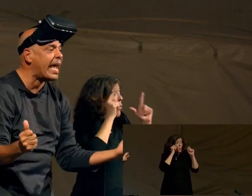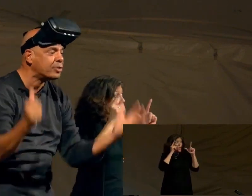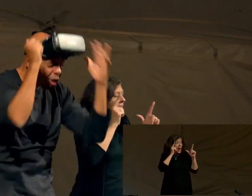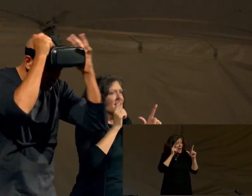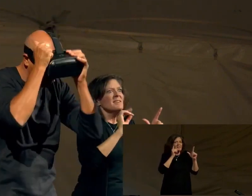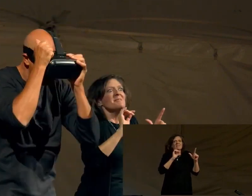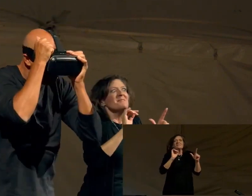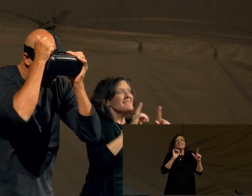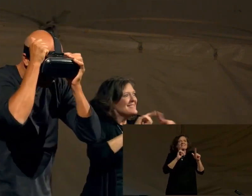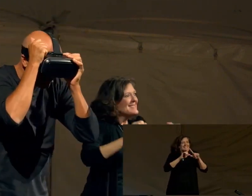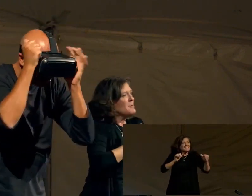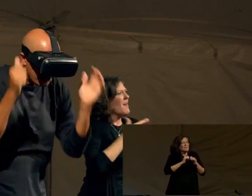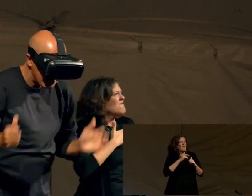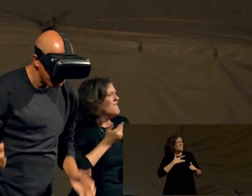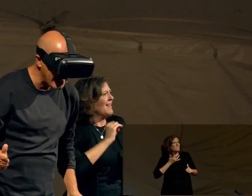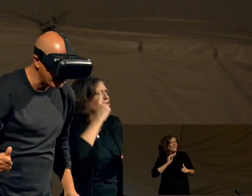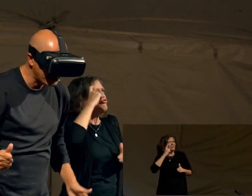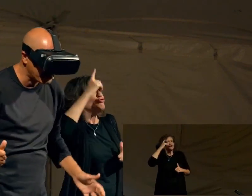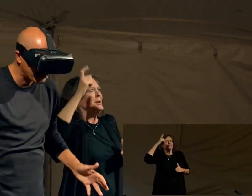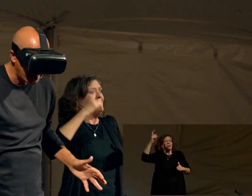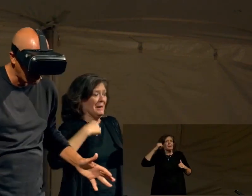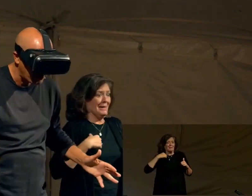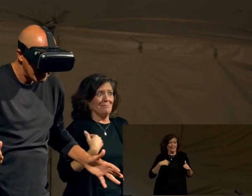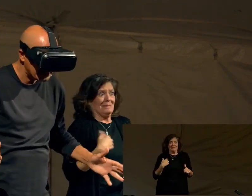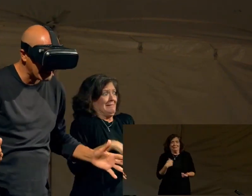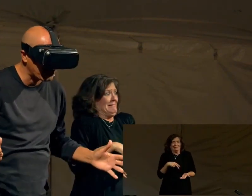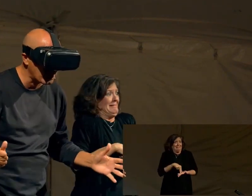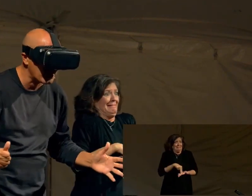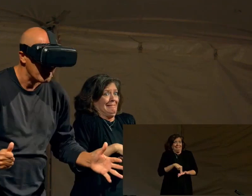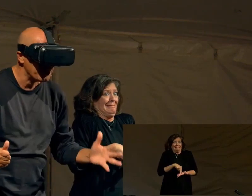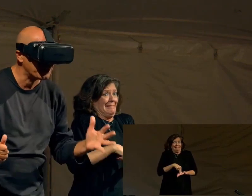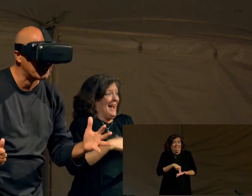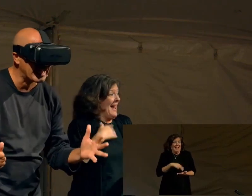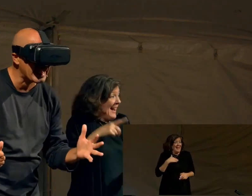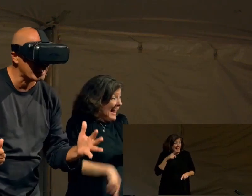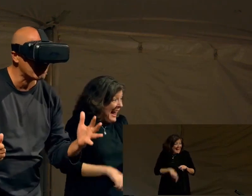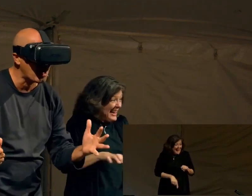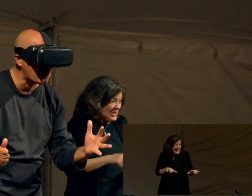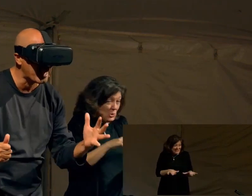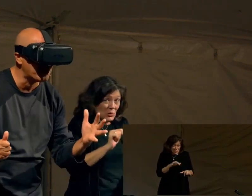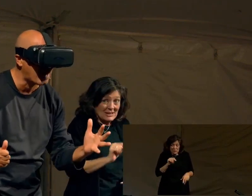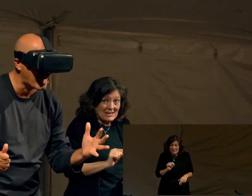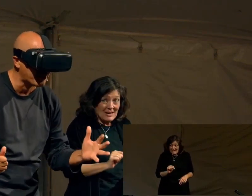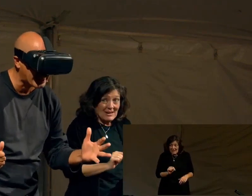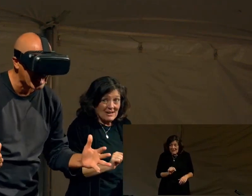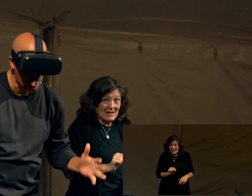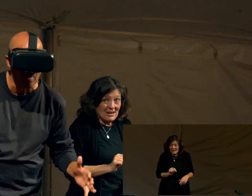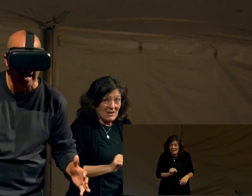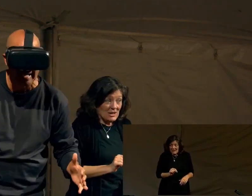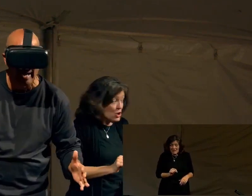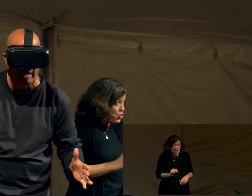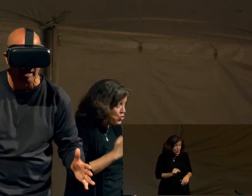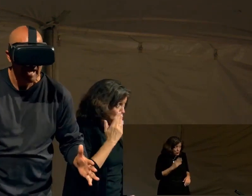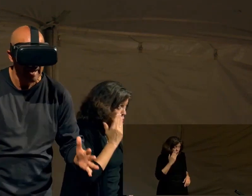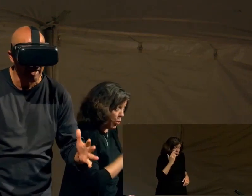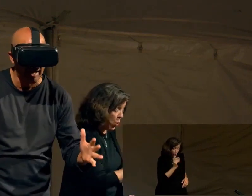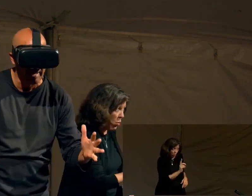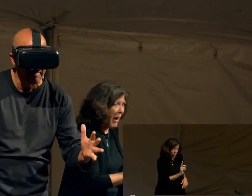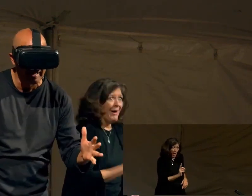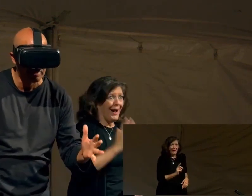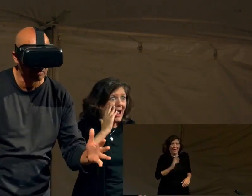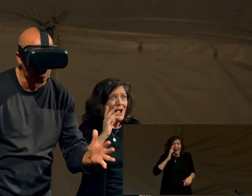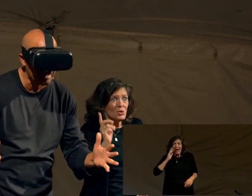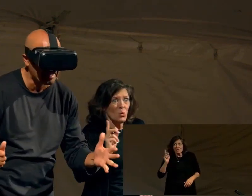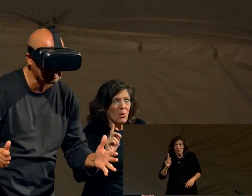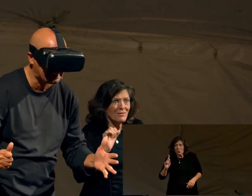dream, and I can't do it. And I'm like, okay, this is terrible. He's like, sir, you're standing. You know where you are. I'm like, I know where I am. I'm